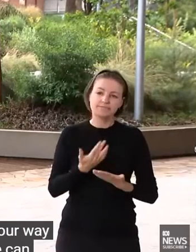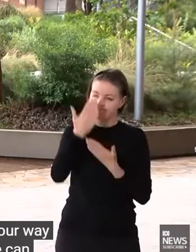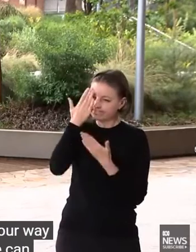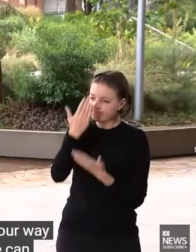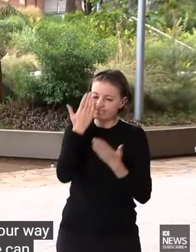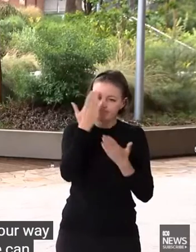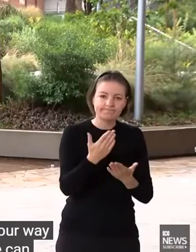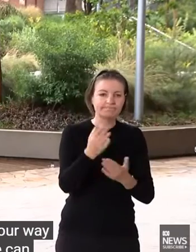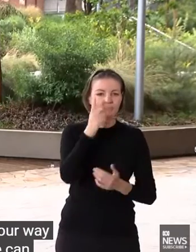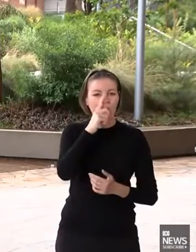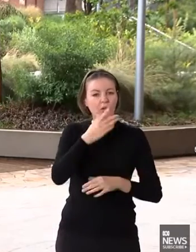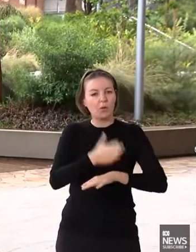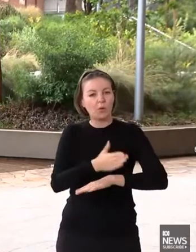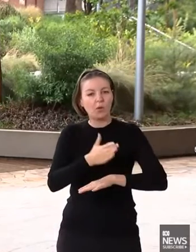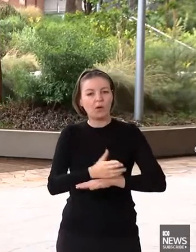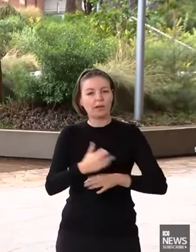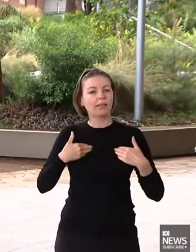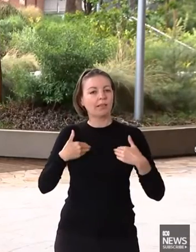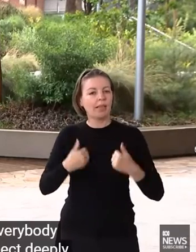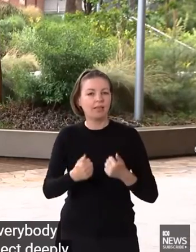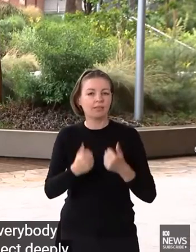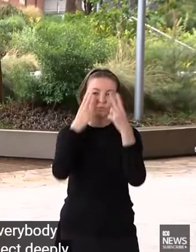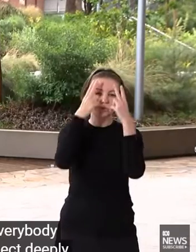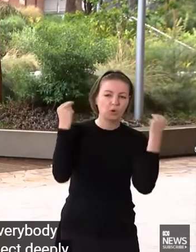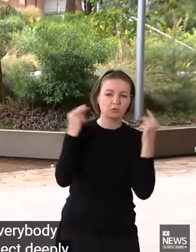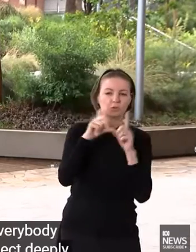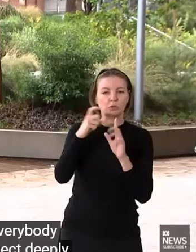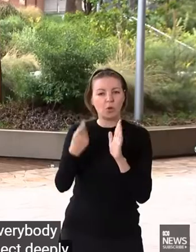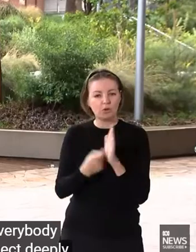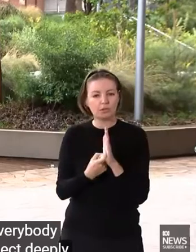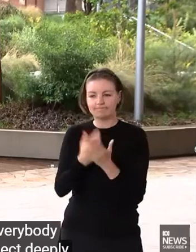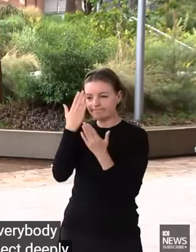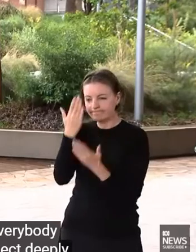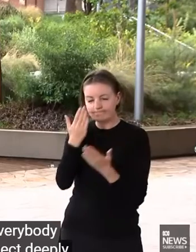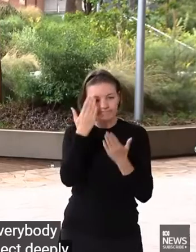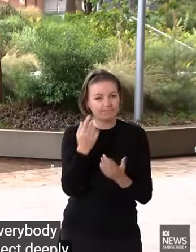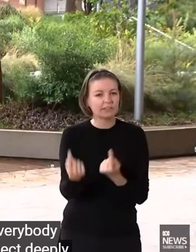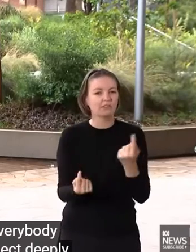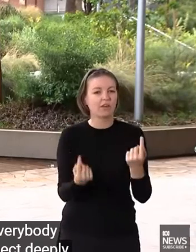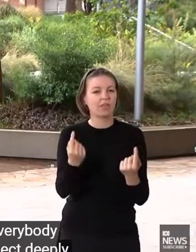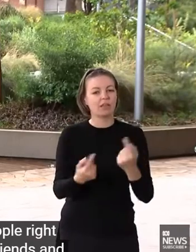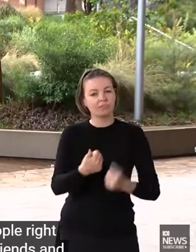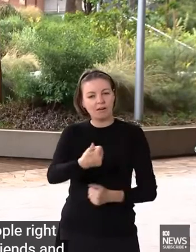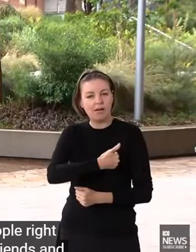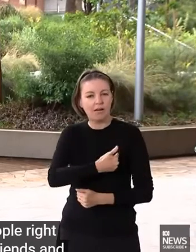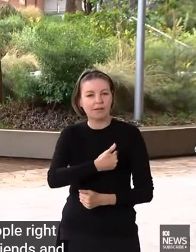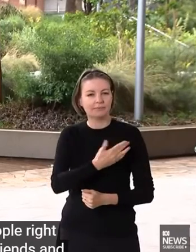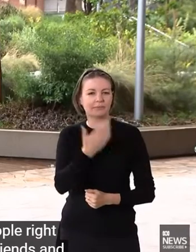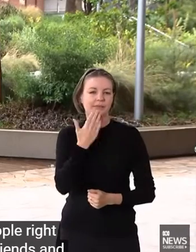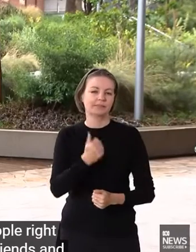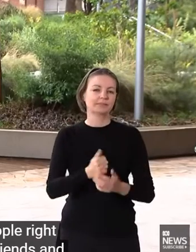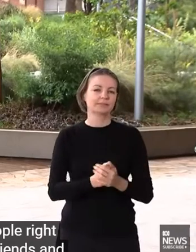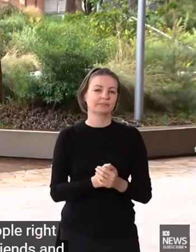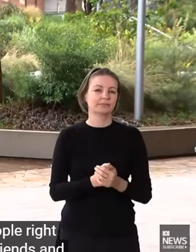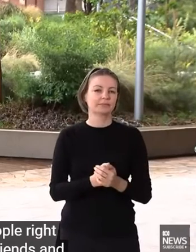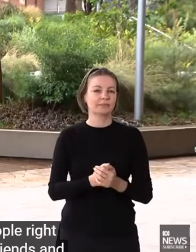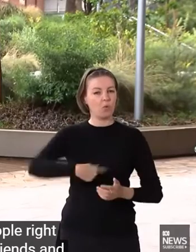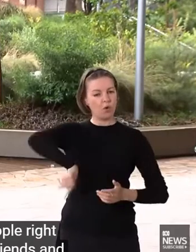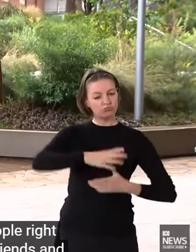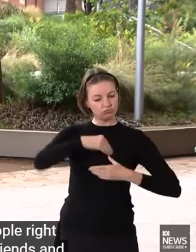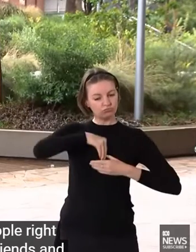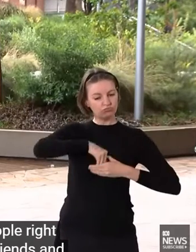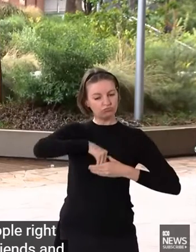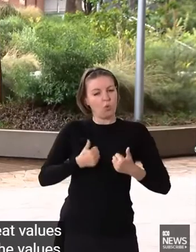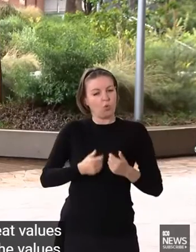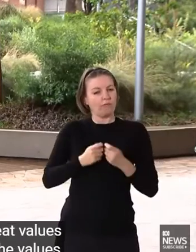people right across our state, our friends and family, they are the great values of our state. They are the values that will ensure that as we move